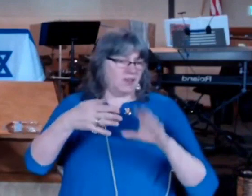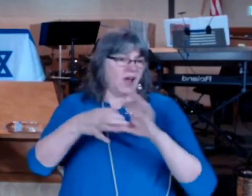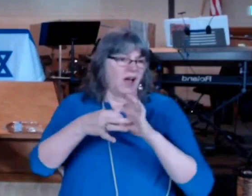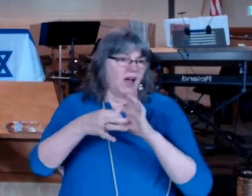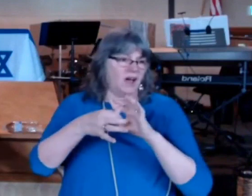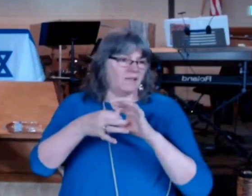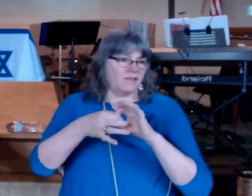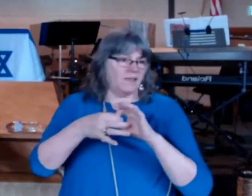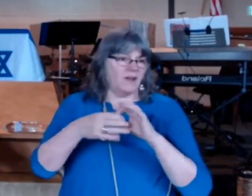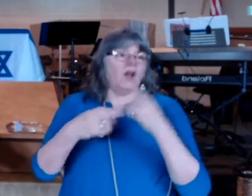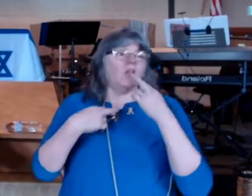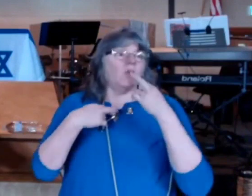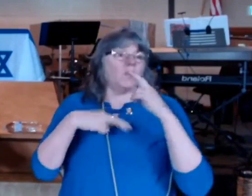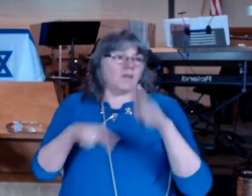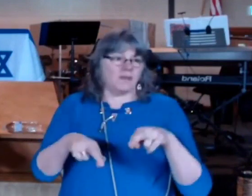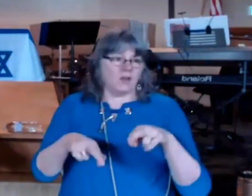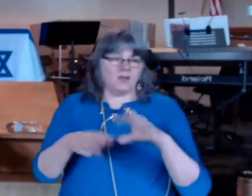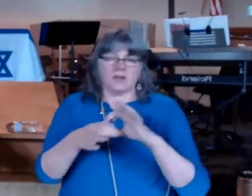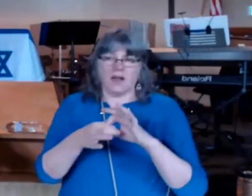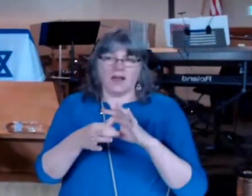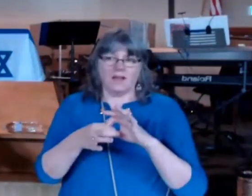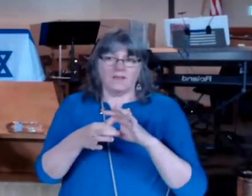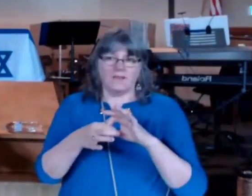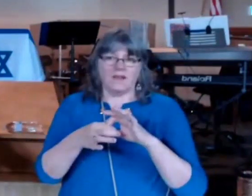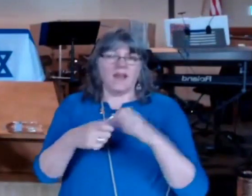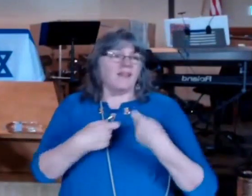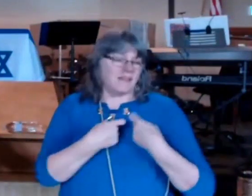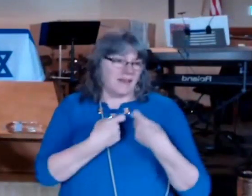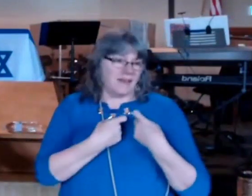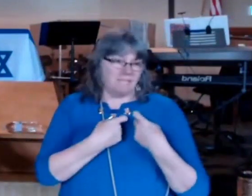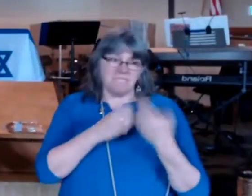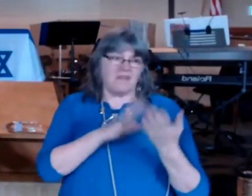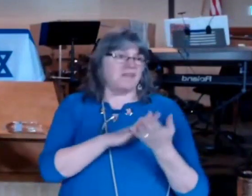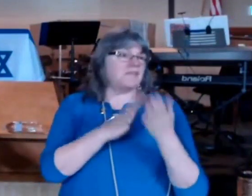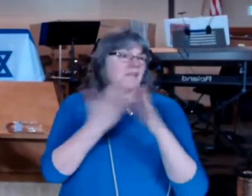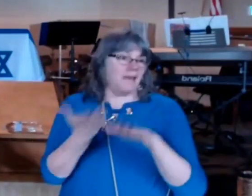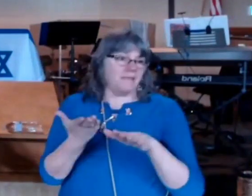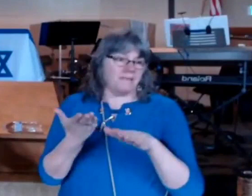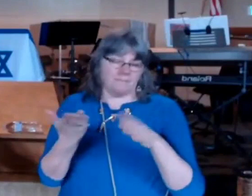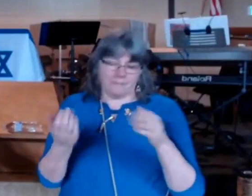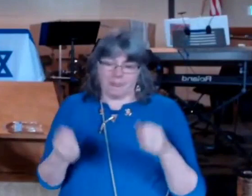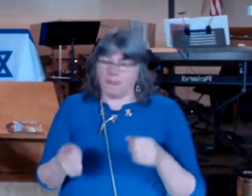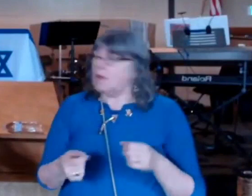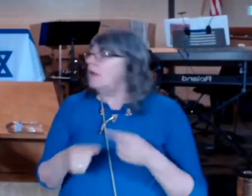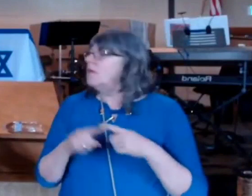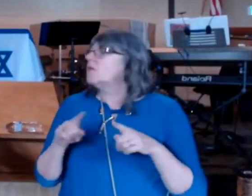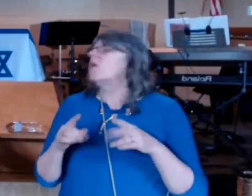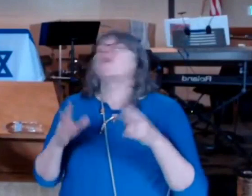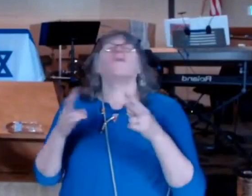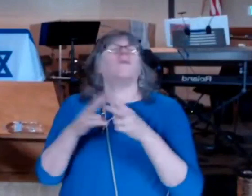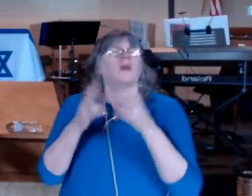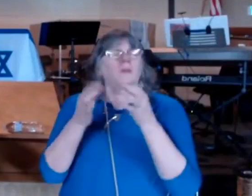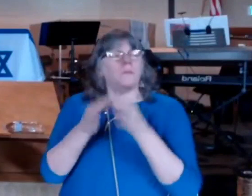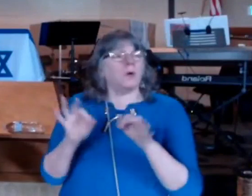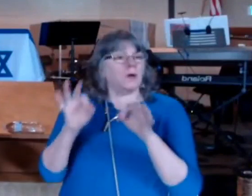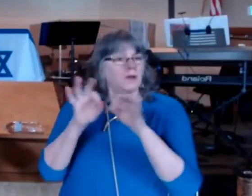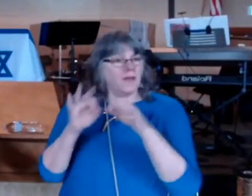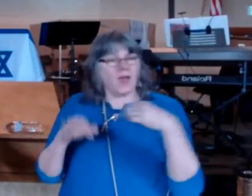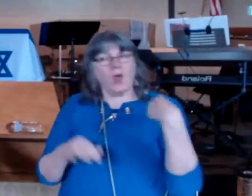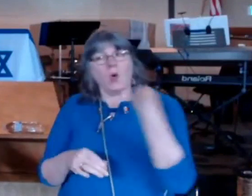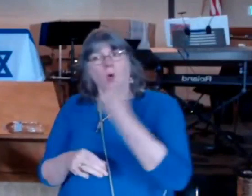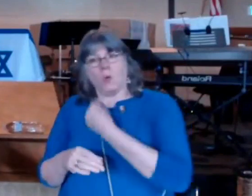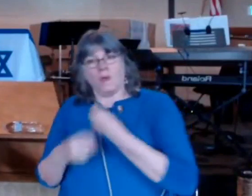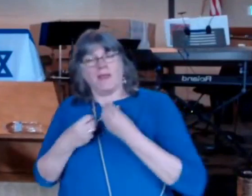time is the most valuable commodity to give our time either in prayer or to do